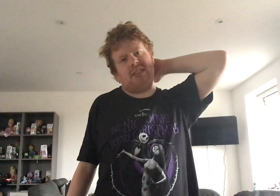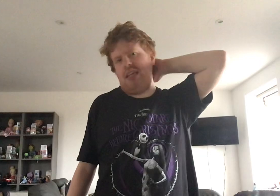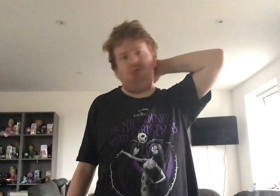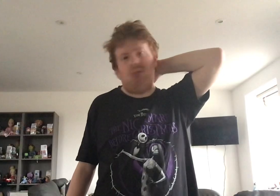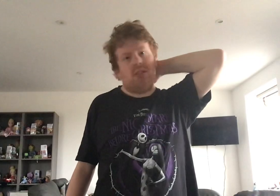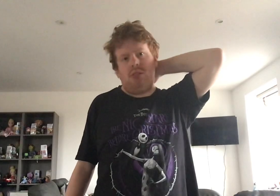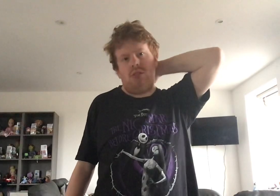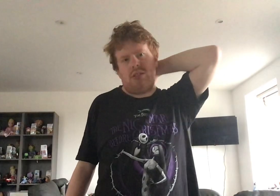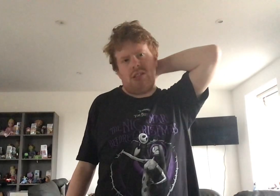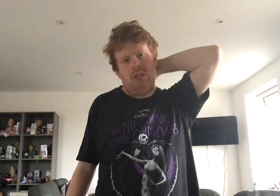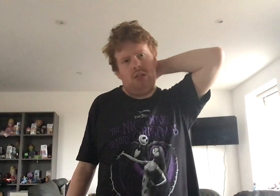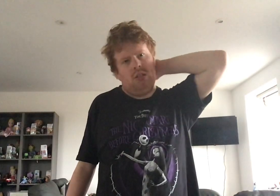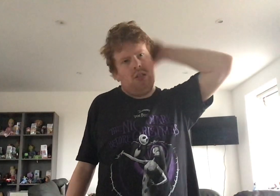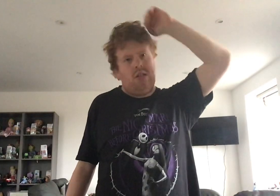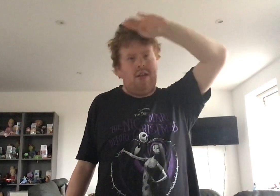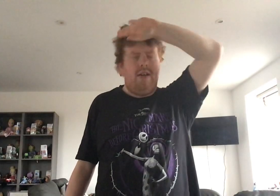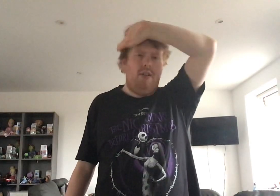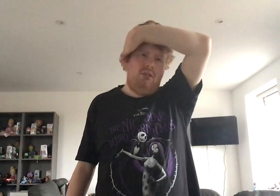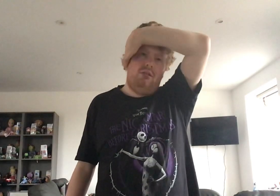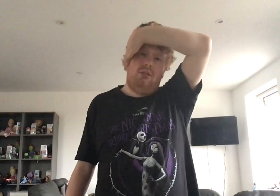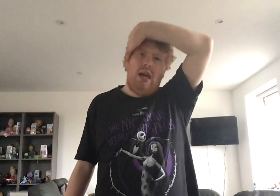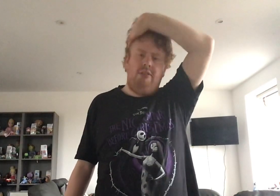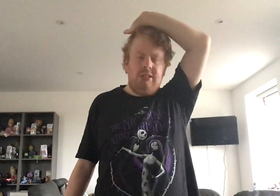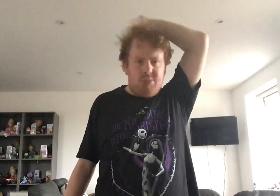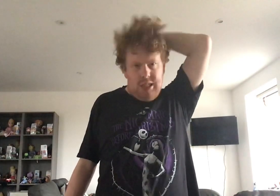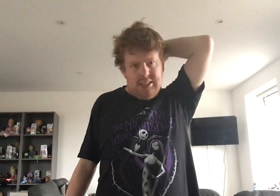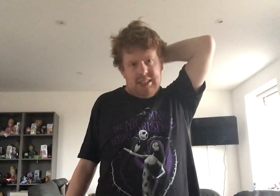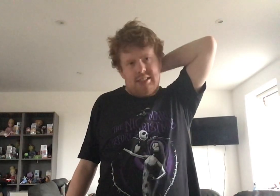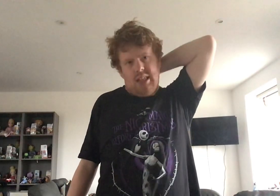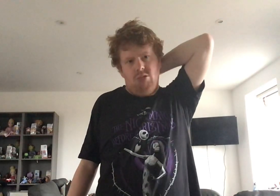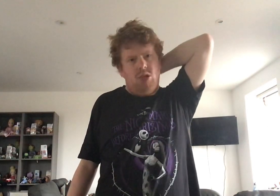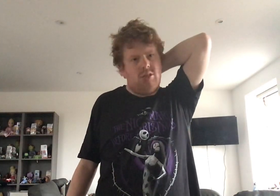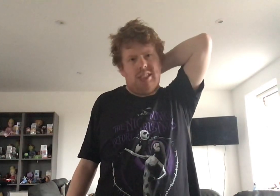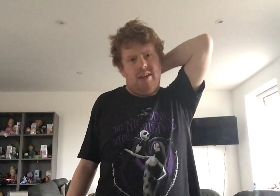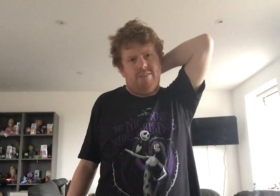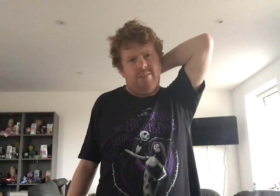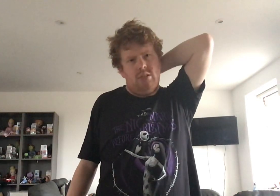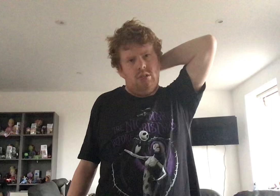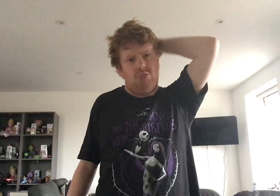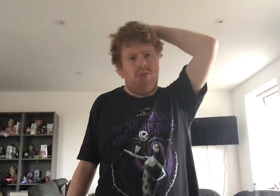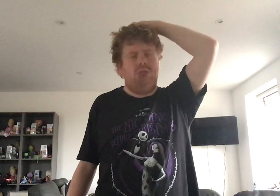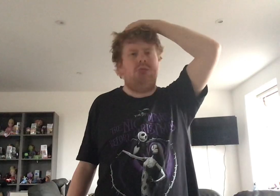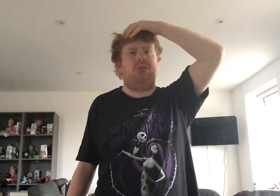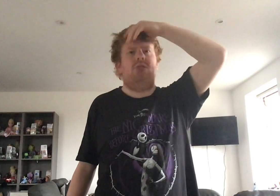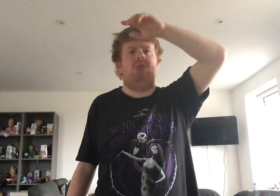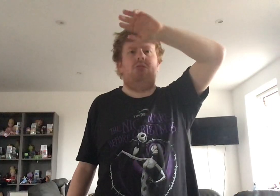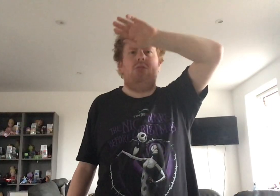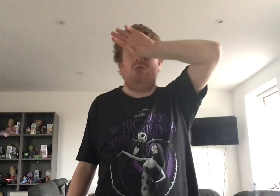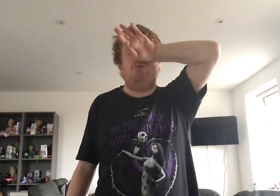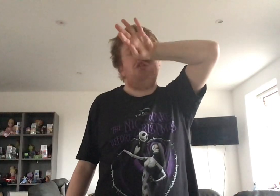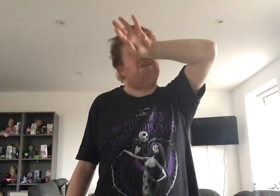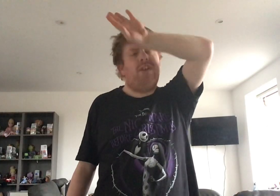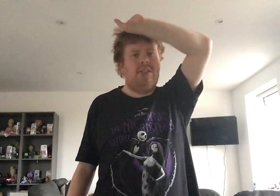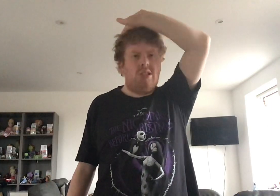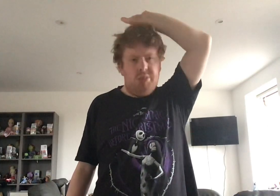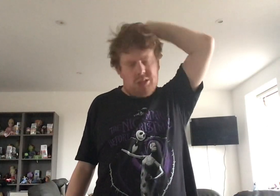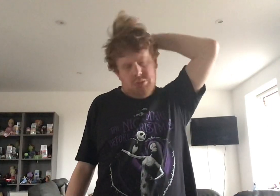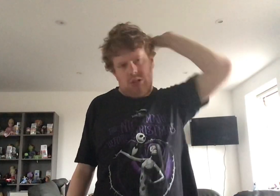wouldn't, Harry's PTSD won't have, won't, won't affect him as much